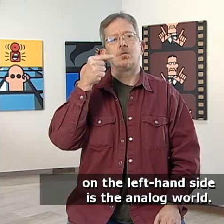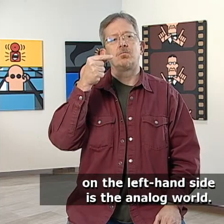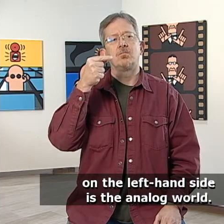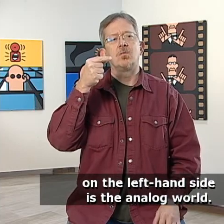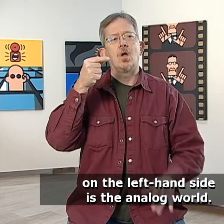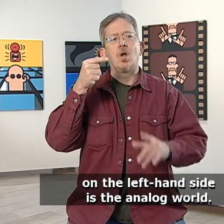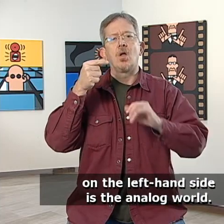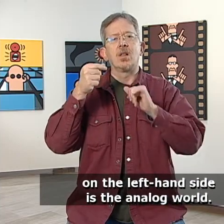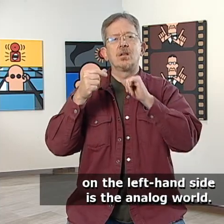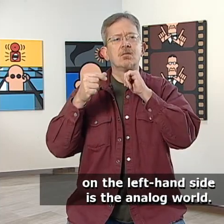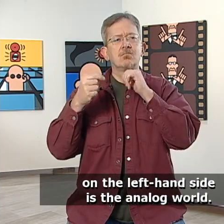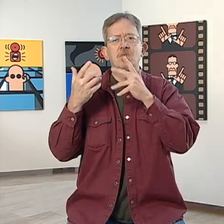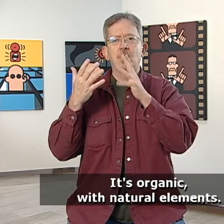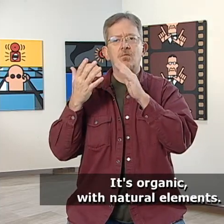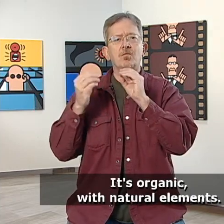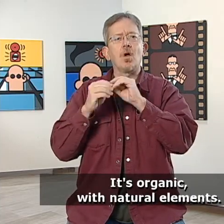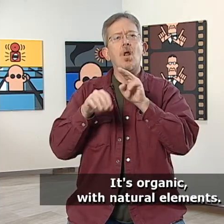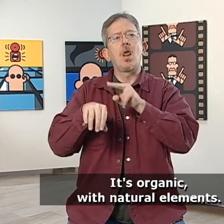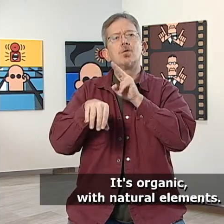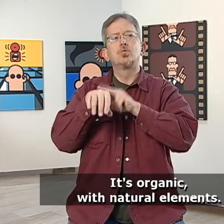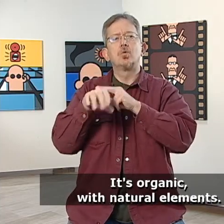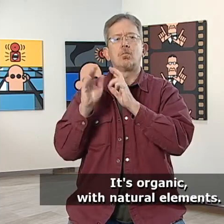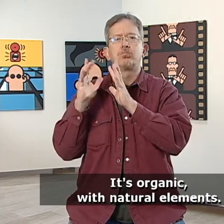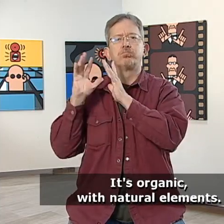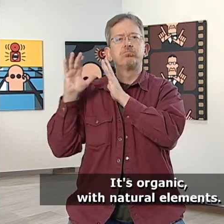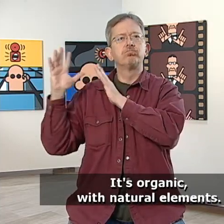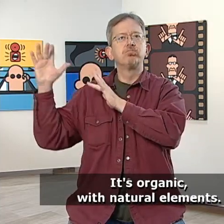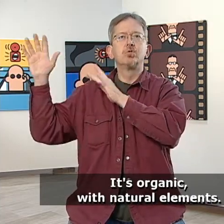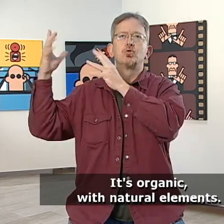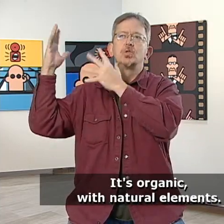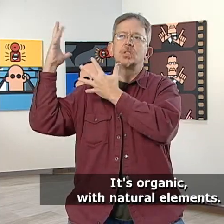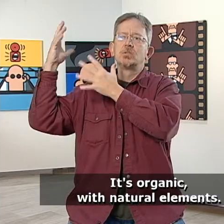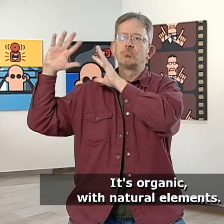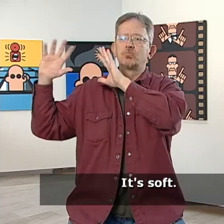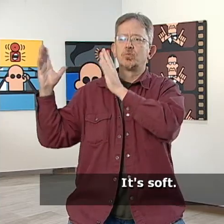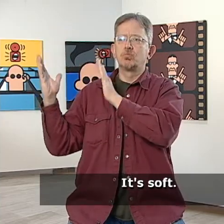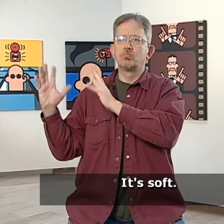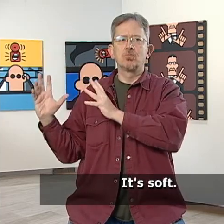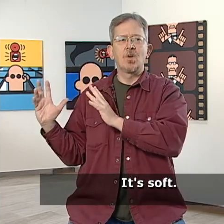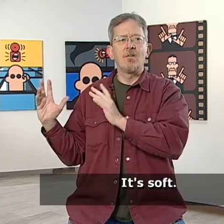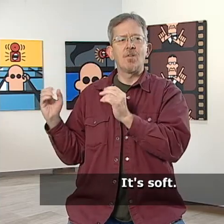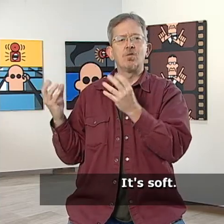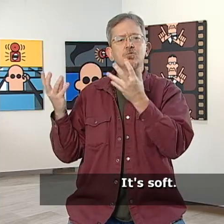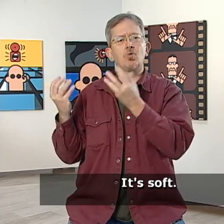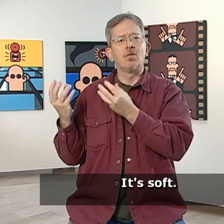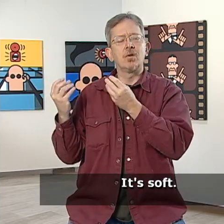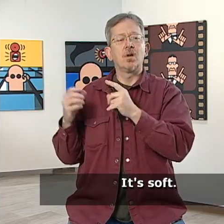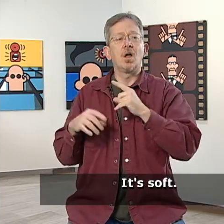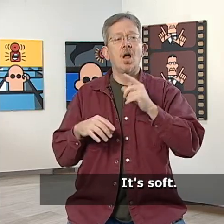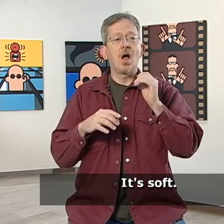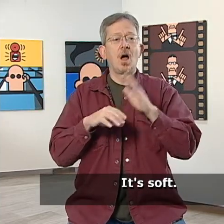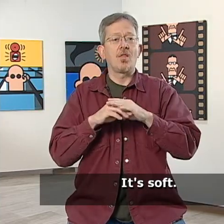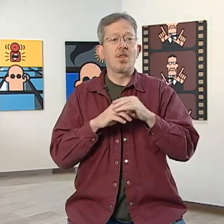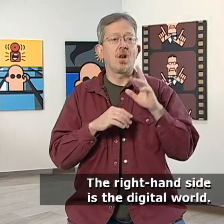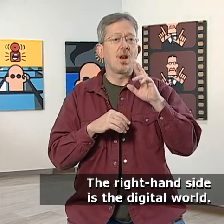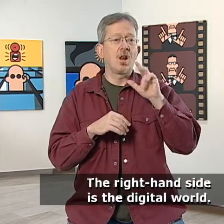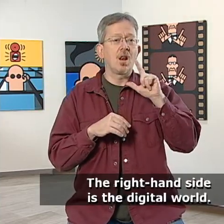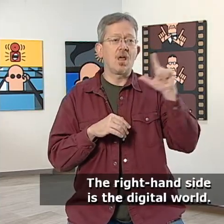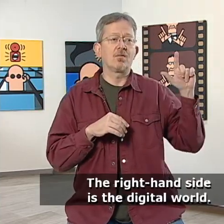is the analog world. It's organic, with natural elements. It's soft. The